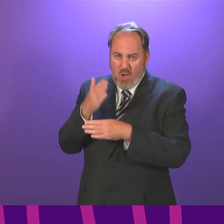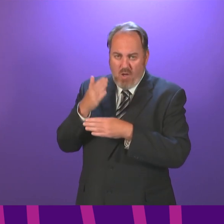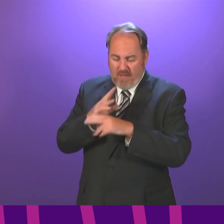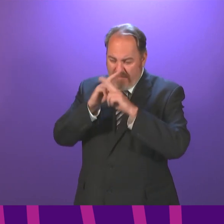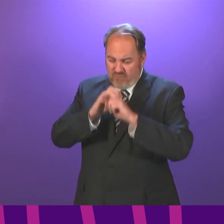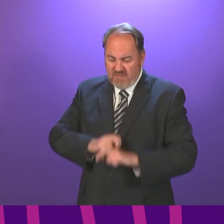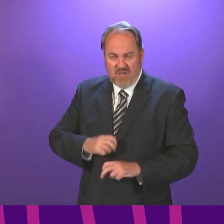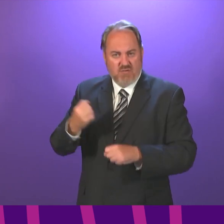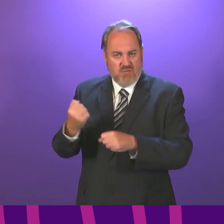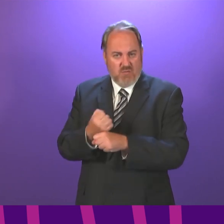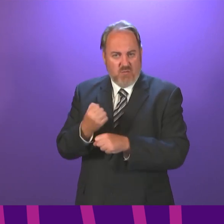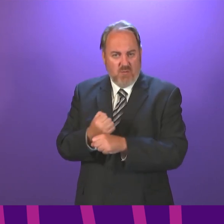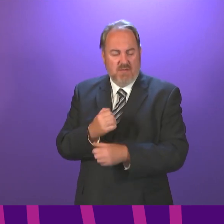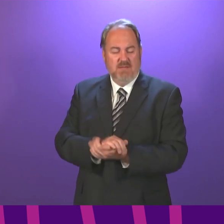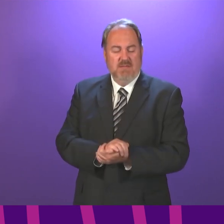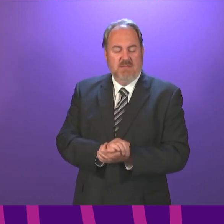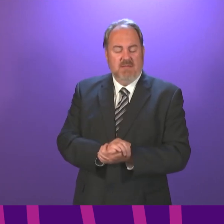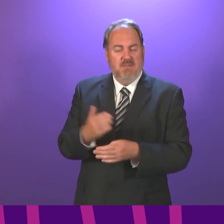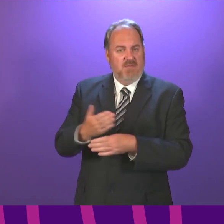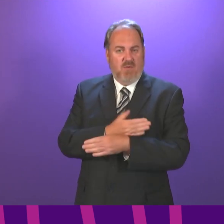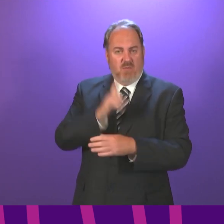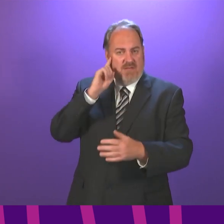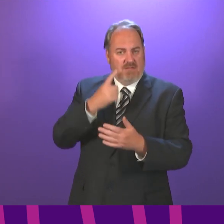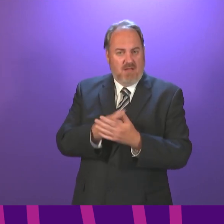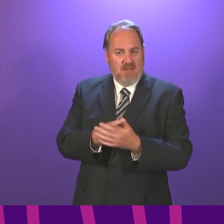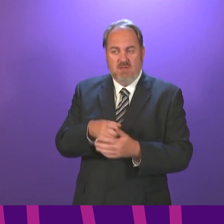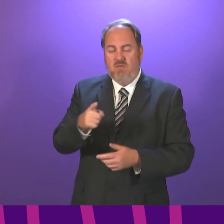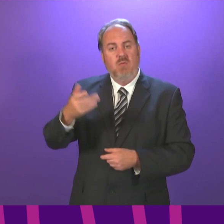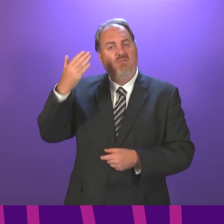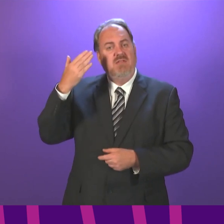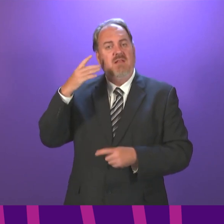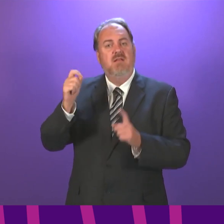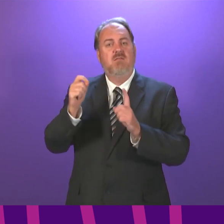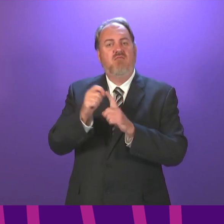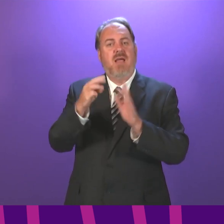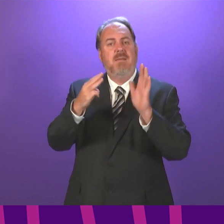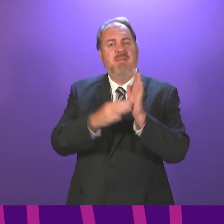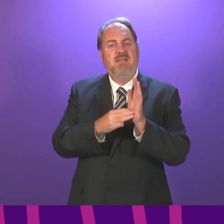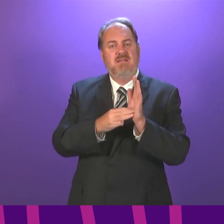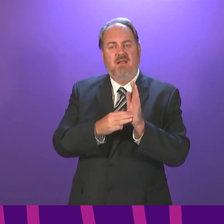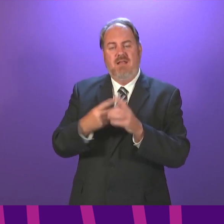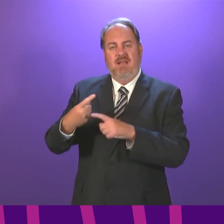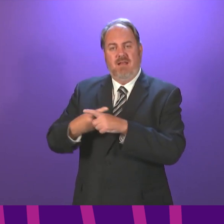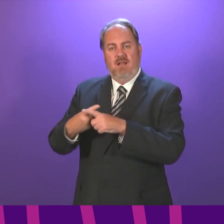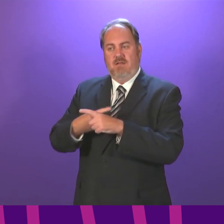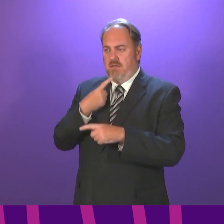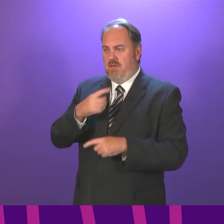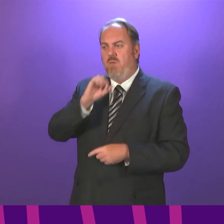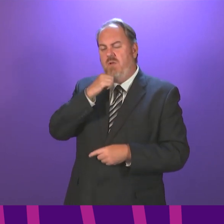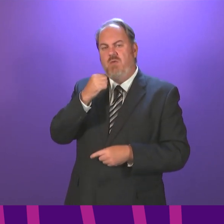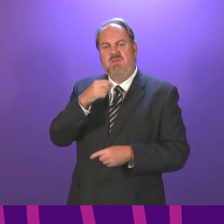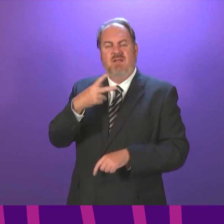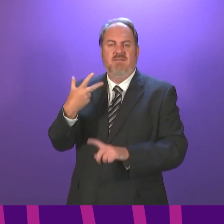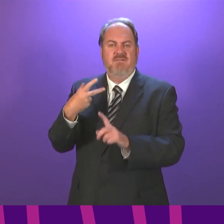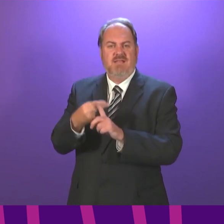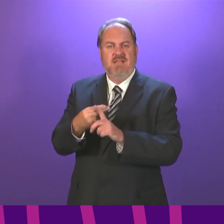Four Nations discussion, although when the Prime Minister announced that they were going to use vaccine passports for nightclubs,